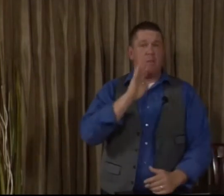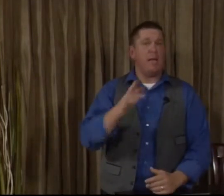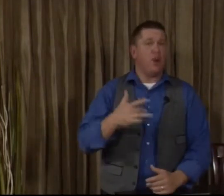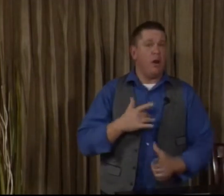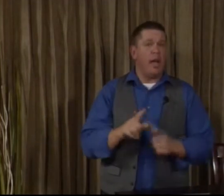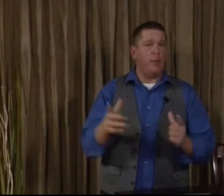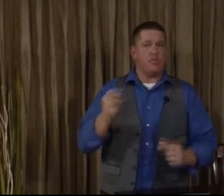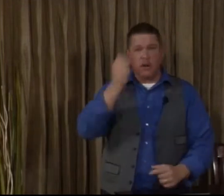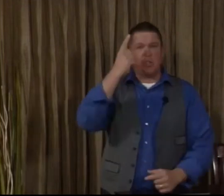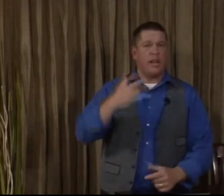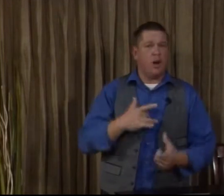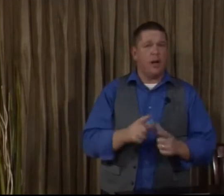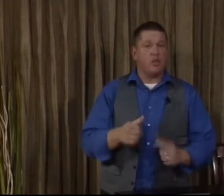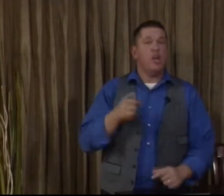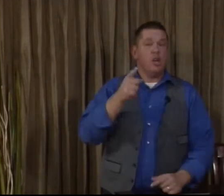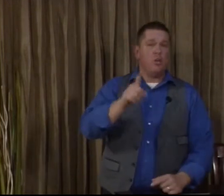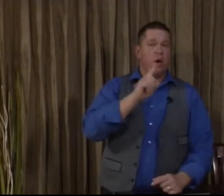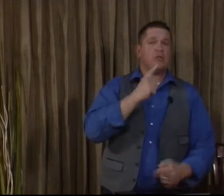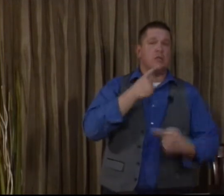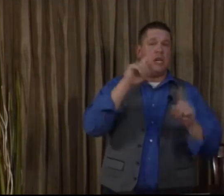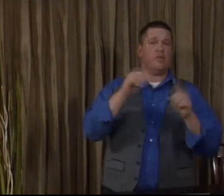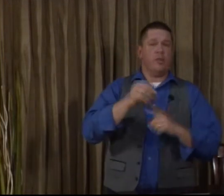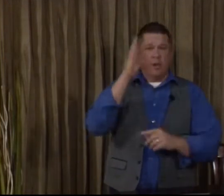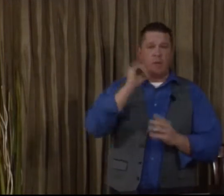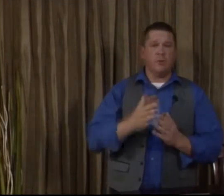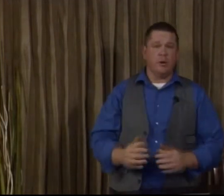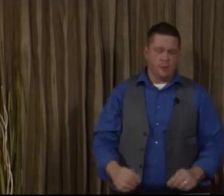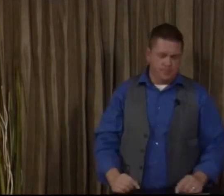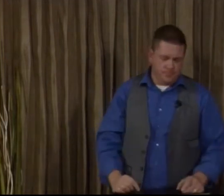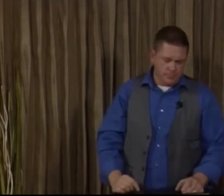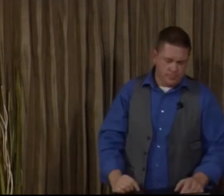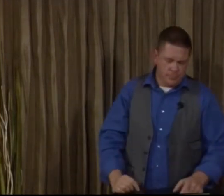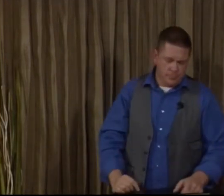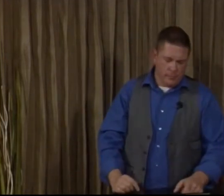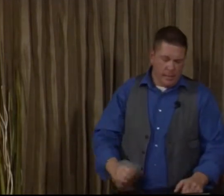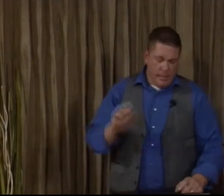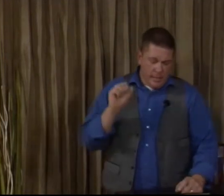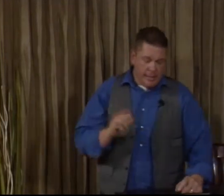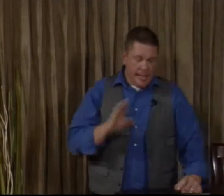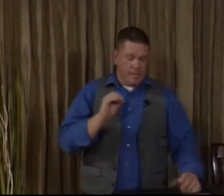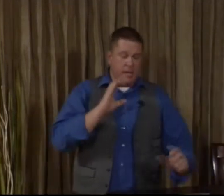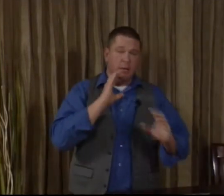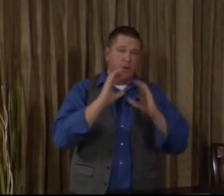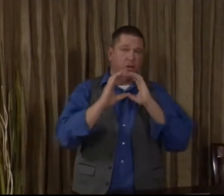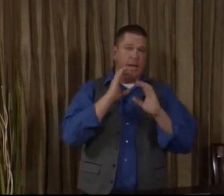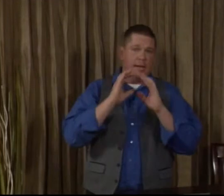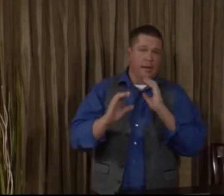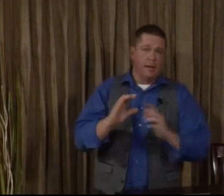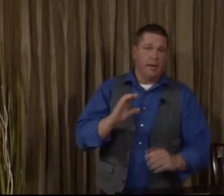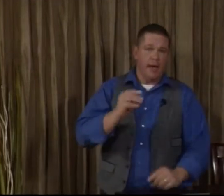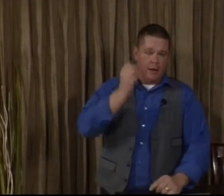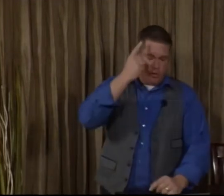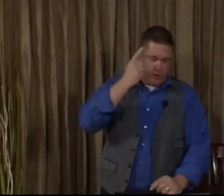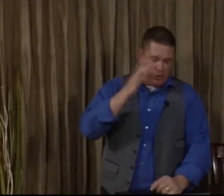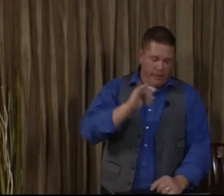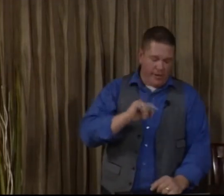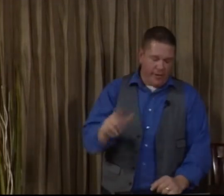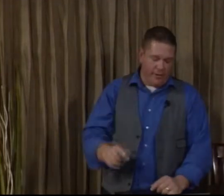speaking heart language and understanding heart language, you are successful in God's book. It can be communicated and understood by all.